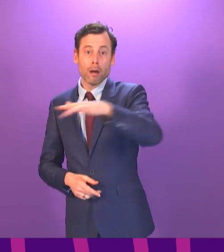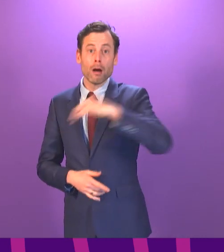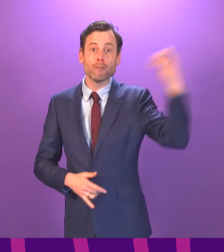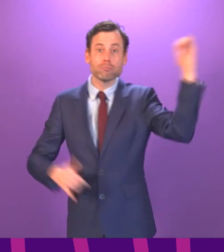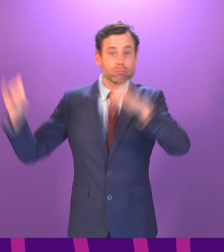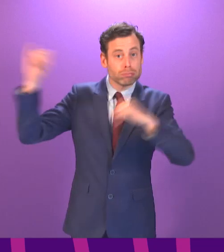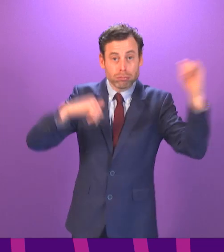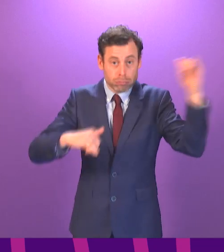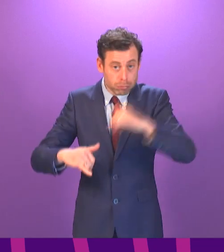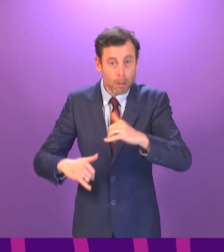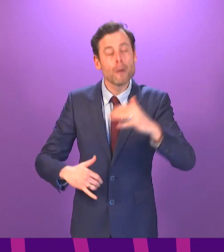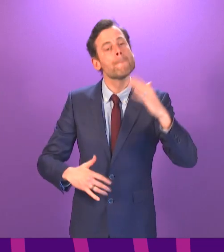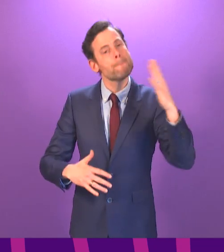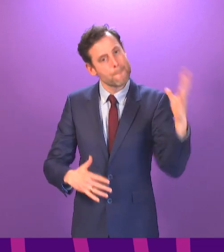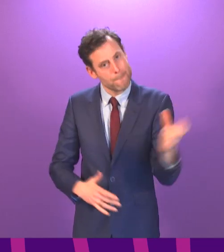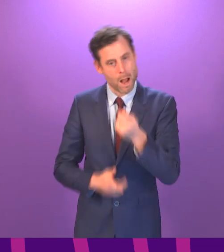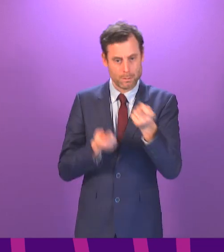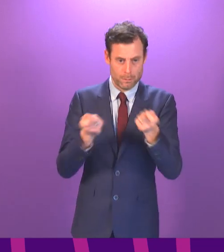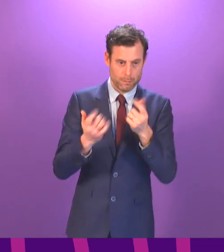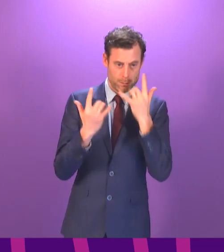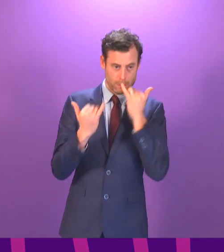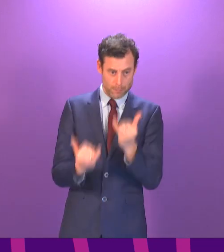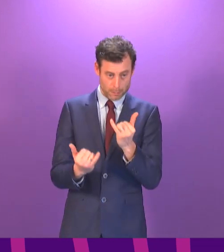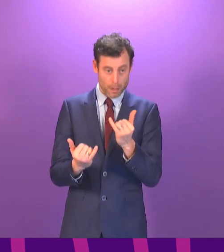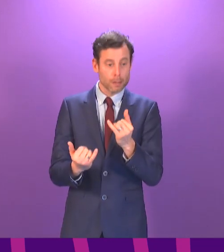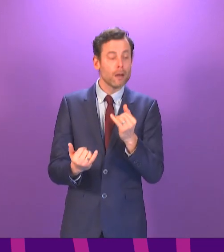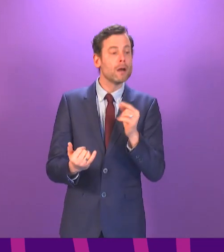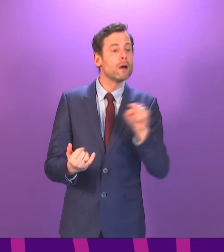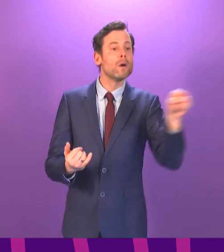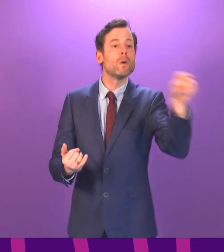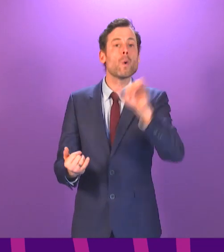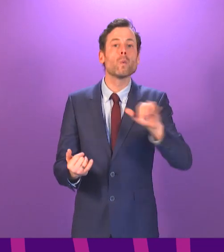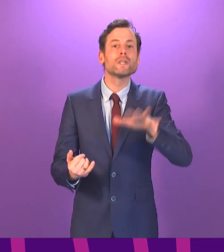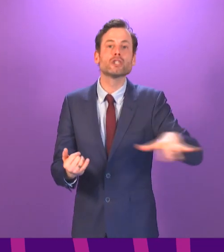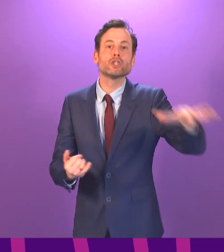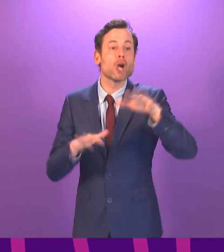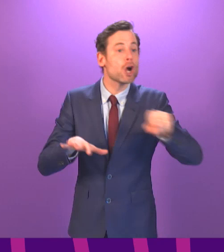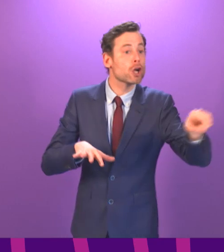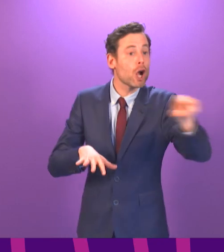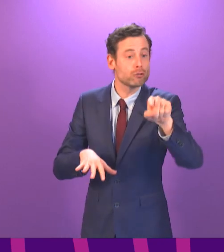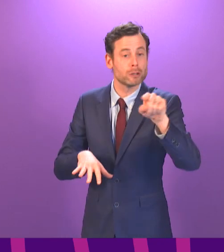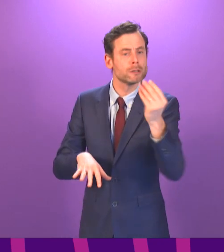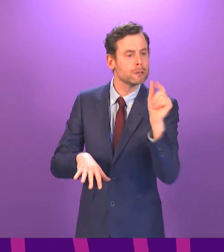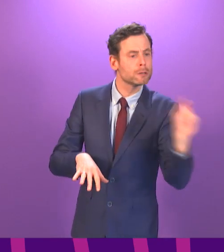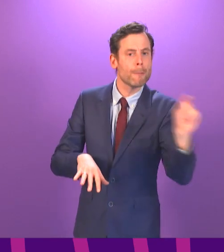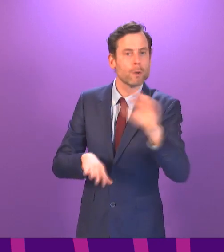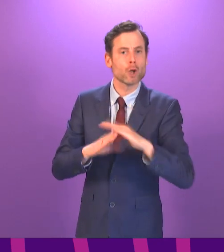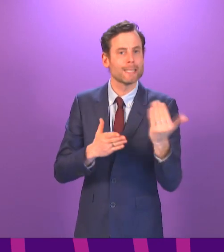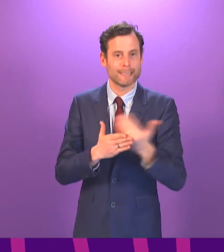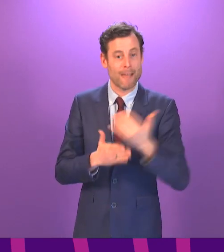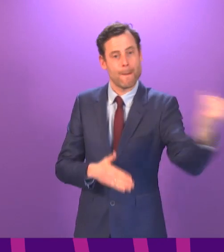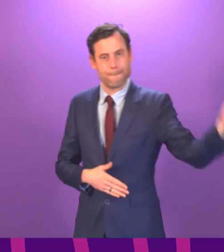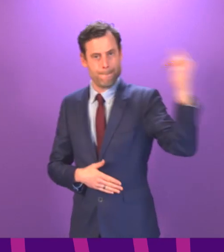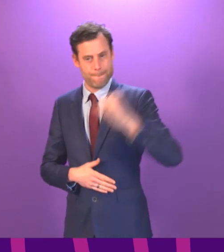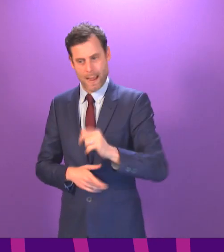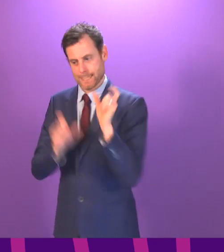managed quarantine. For the moment, alongside vaccination, testing and travel restrictions, lockdown continues to be the most important way we have